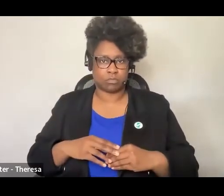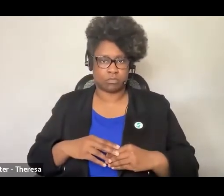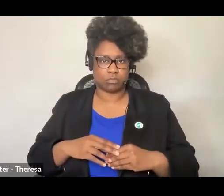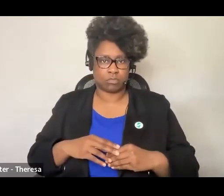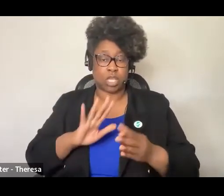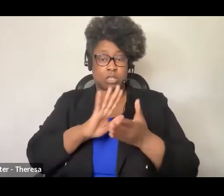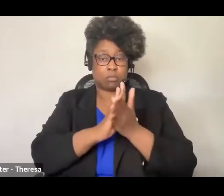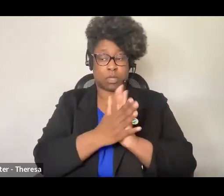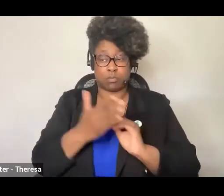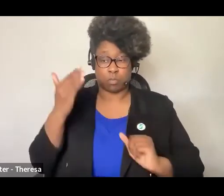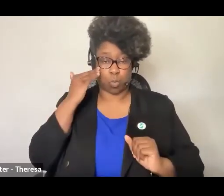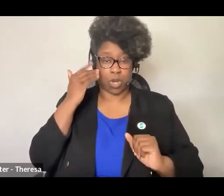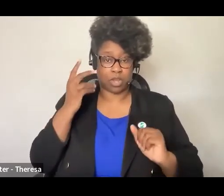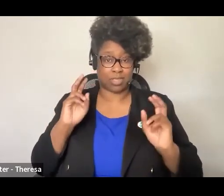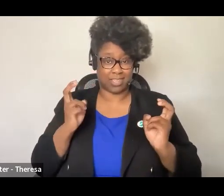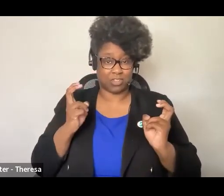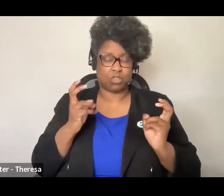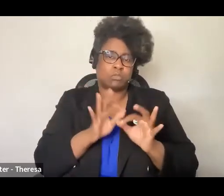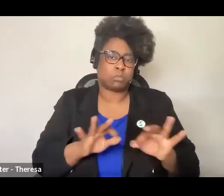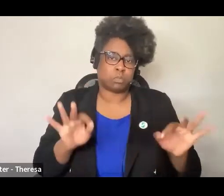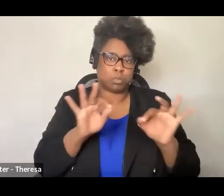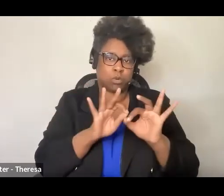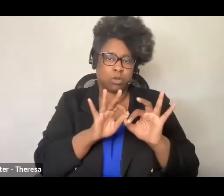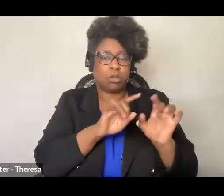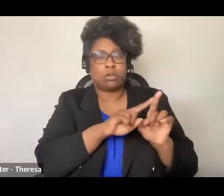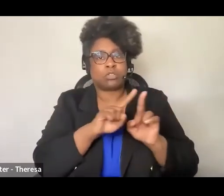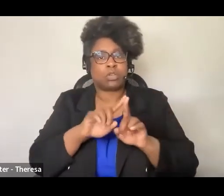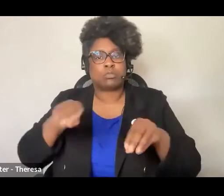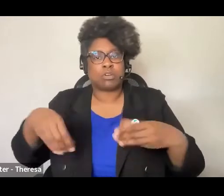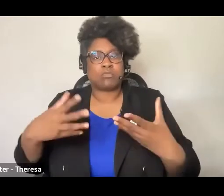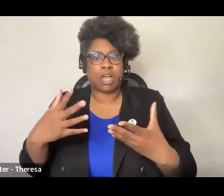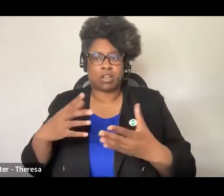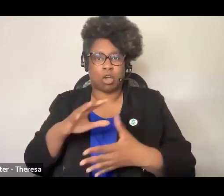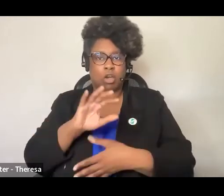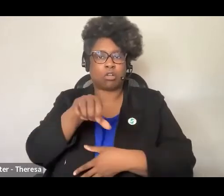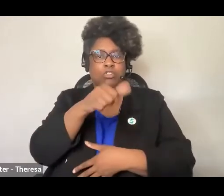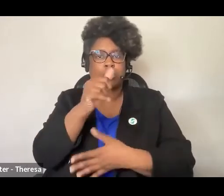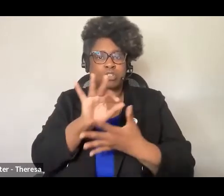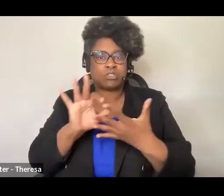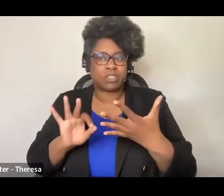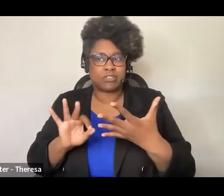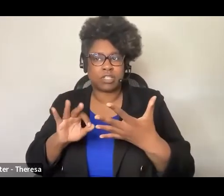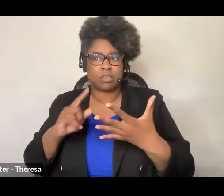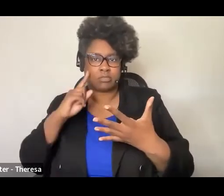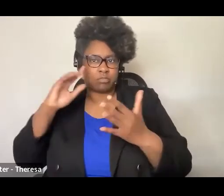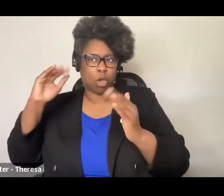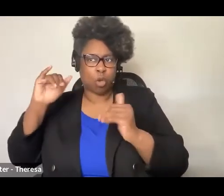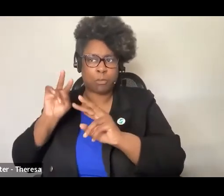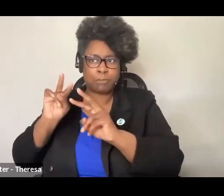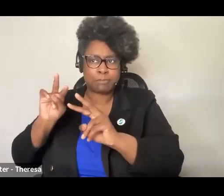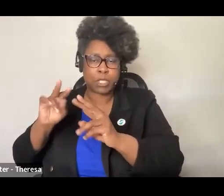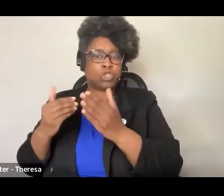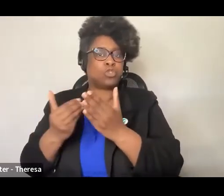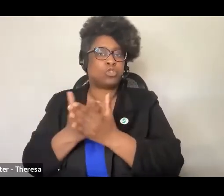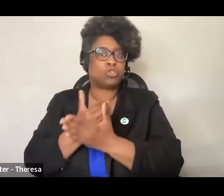this issue is important, but we must also provide hopeful alternatives, including new language that can become a tool for change.